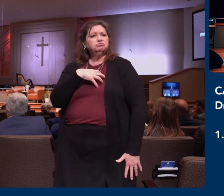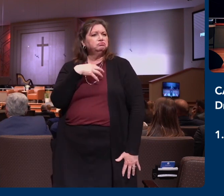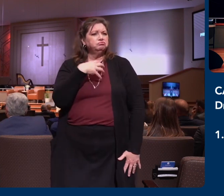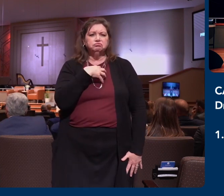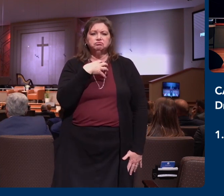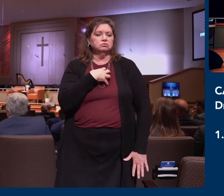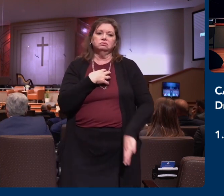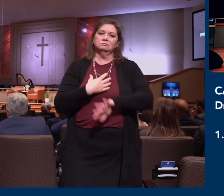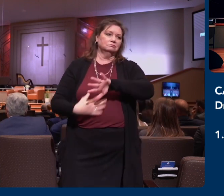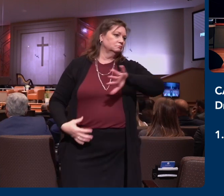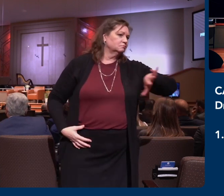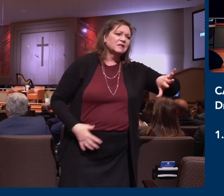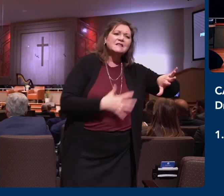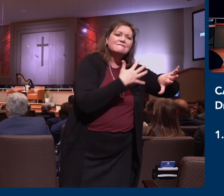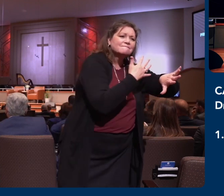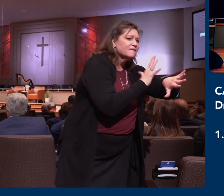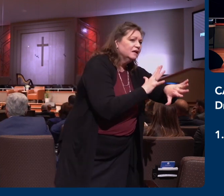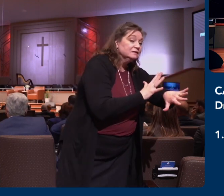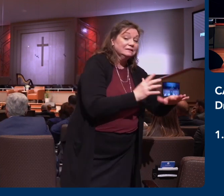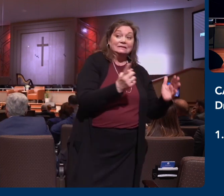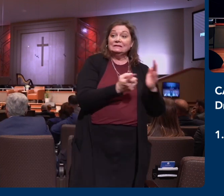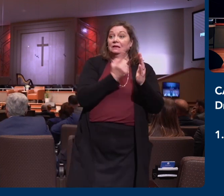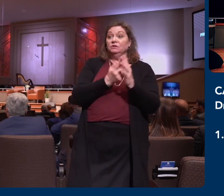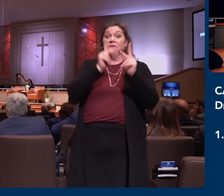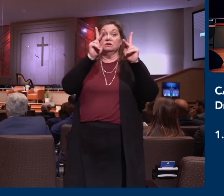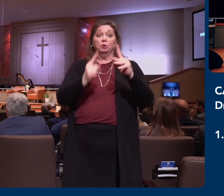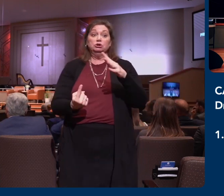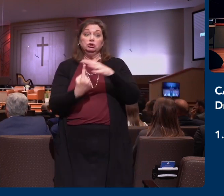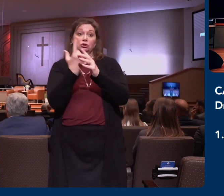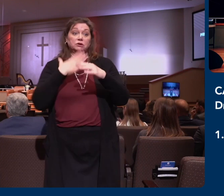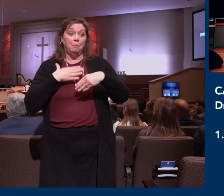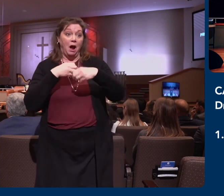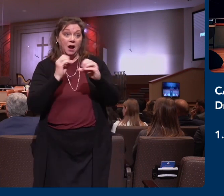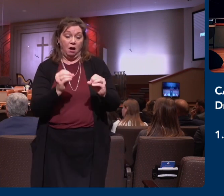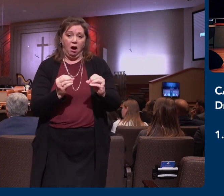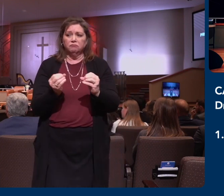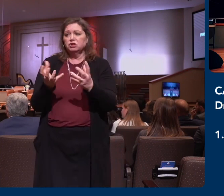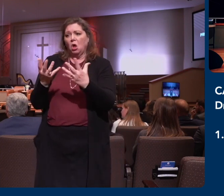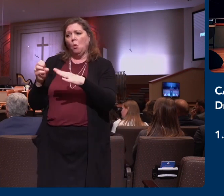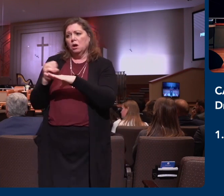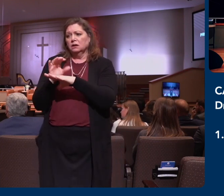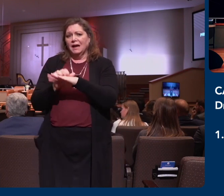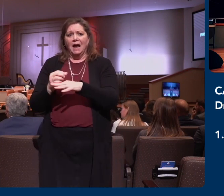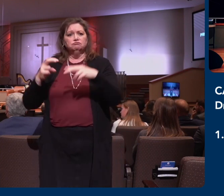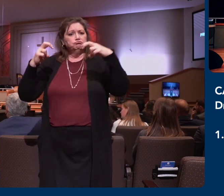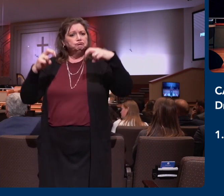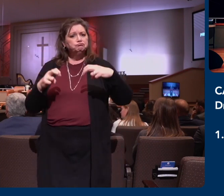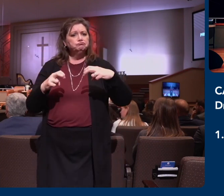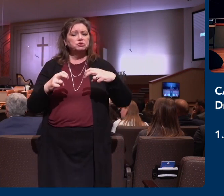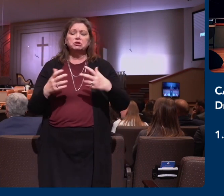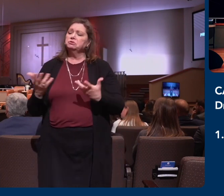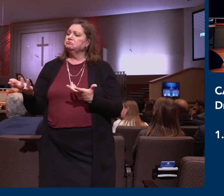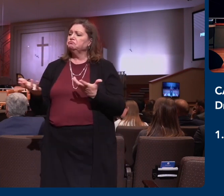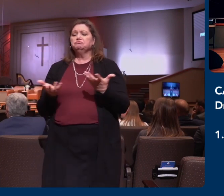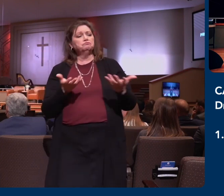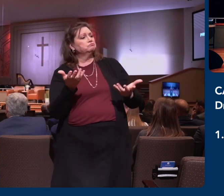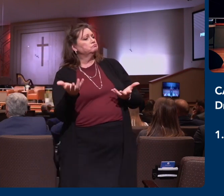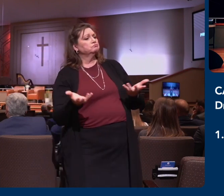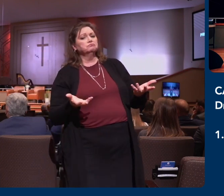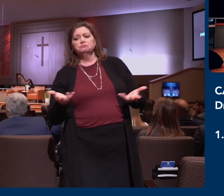and they'll want to have a counseling session and I'll sit down and talk with them. And I'll be like, wait a minute, we just dealt with this six months ago. Why are we dealing